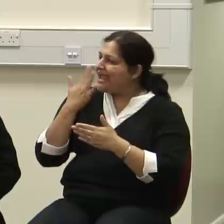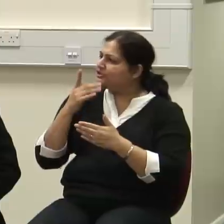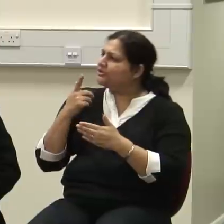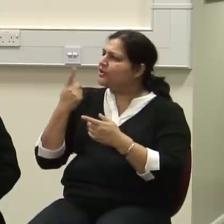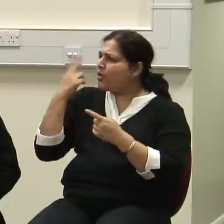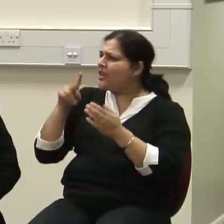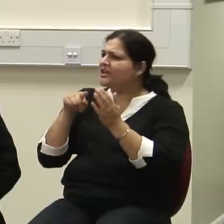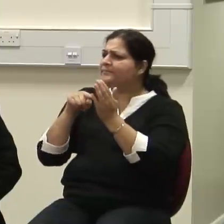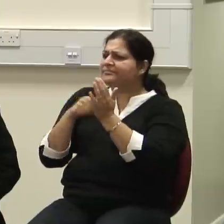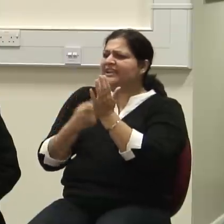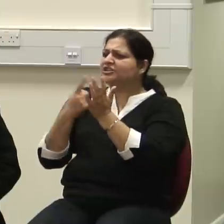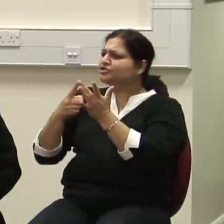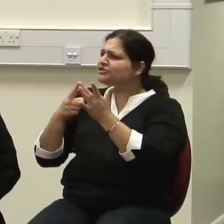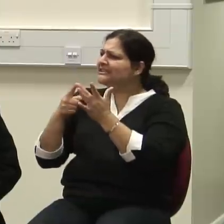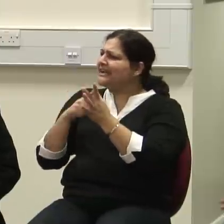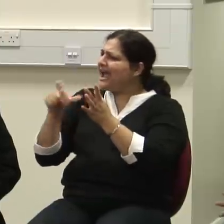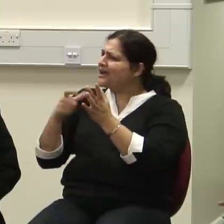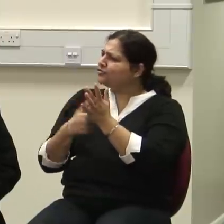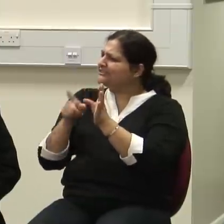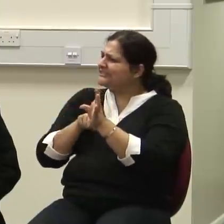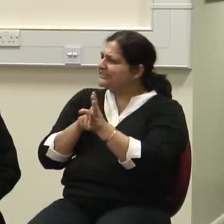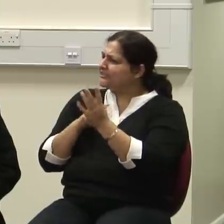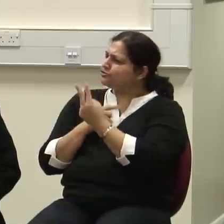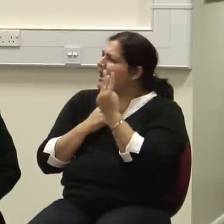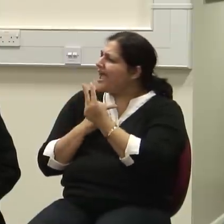Then, we in the West developed democracies.